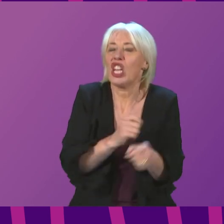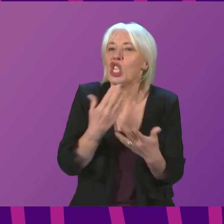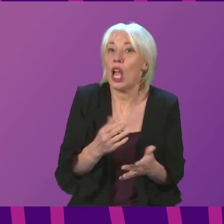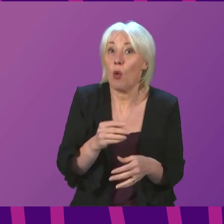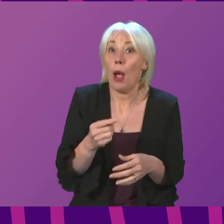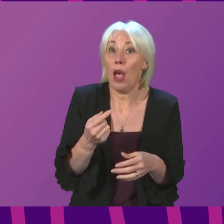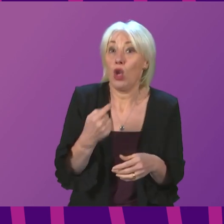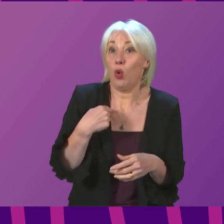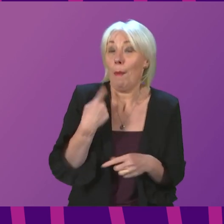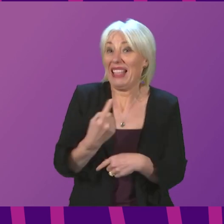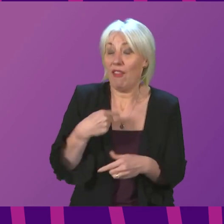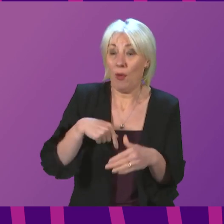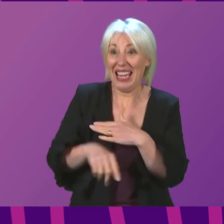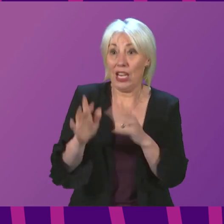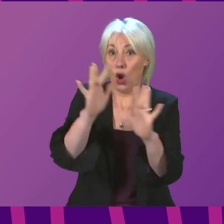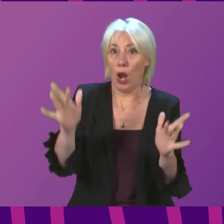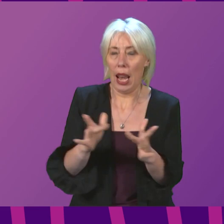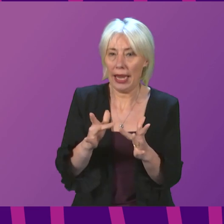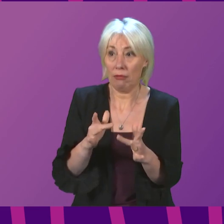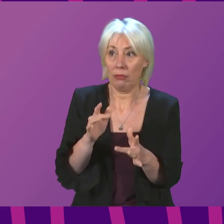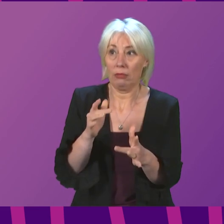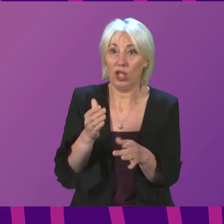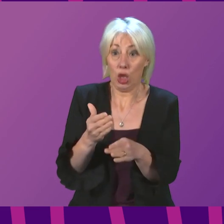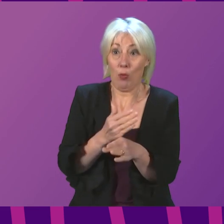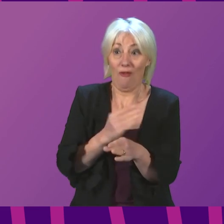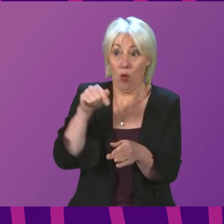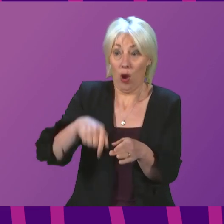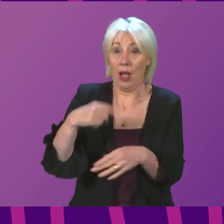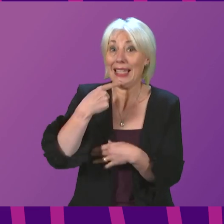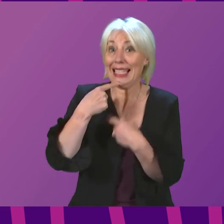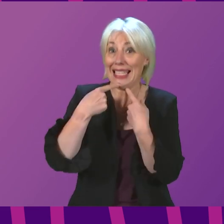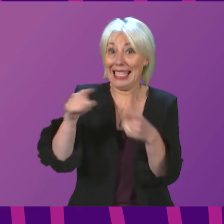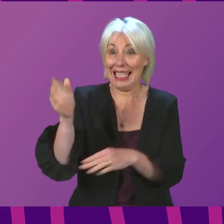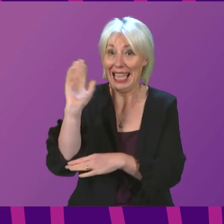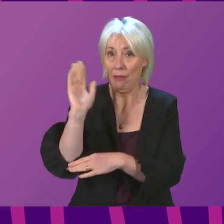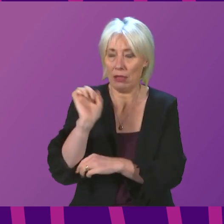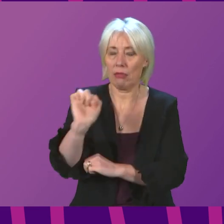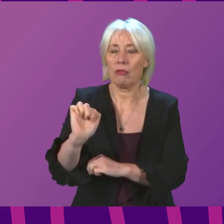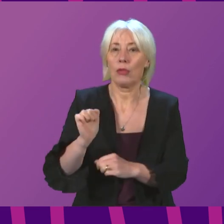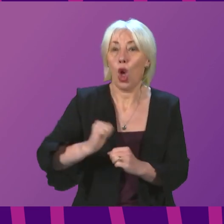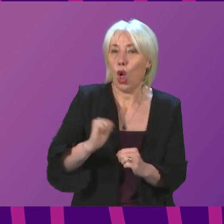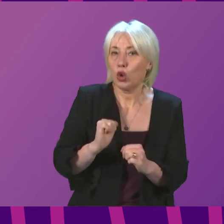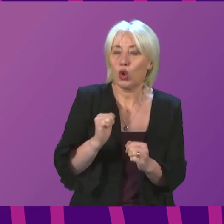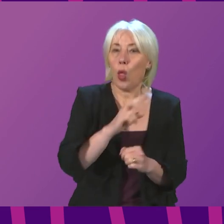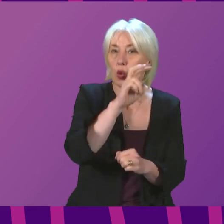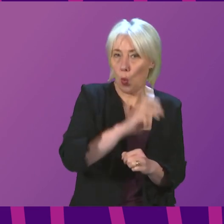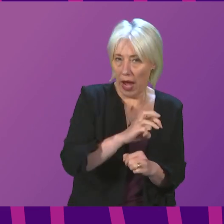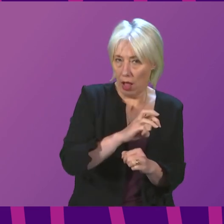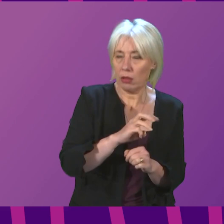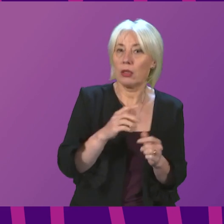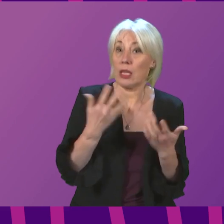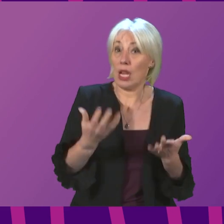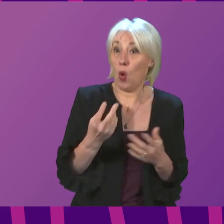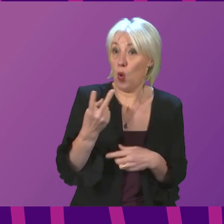half an hour before coming to make my statement. Actually, Scotland and Wales were the only parts of the UK where there